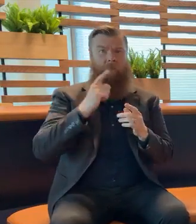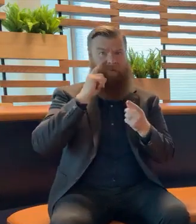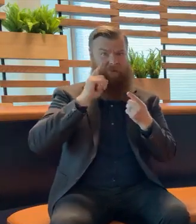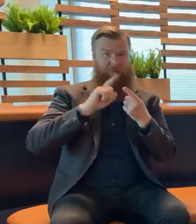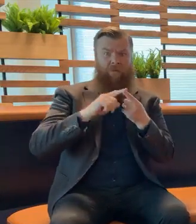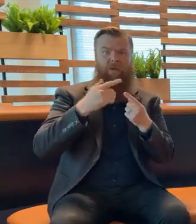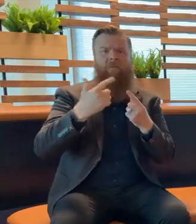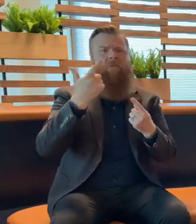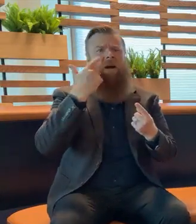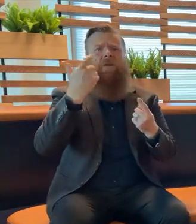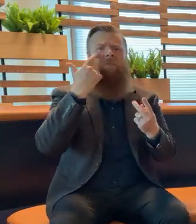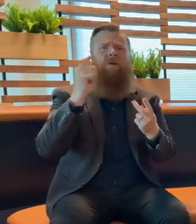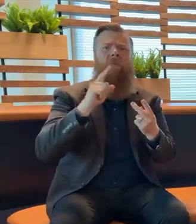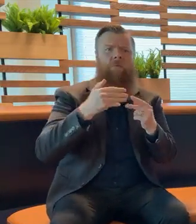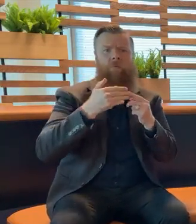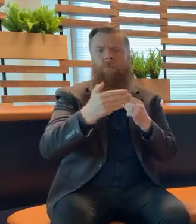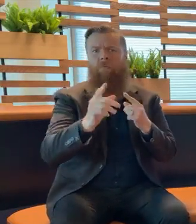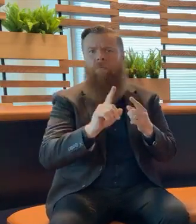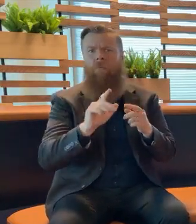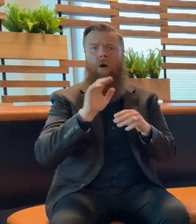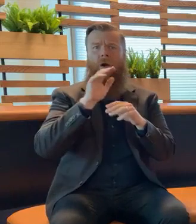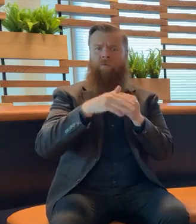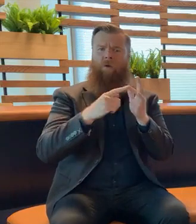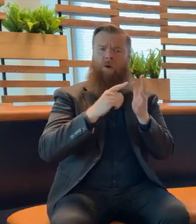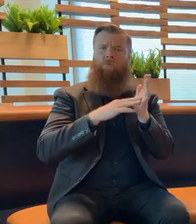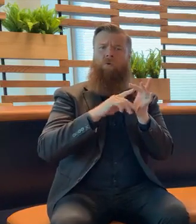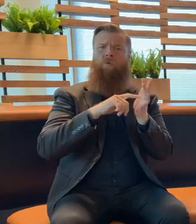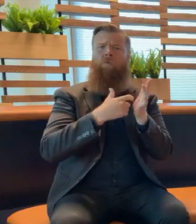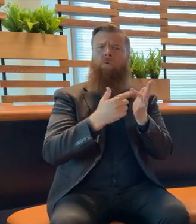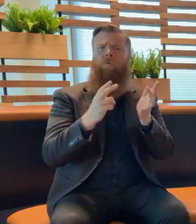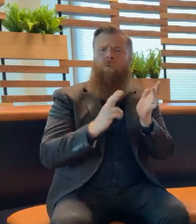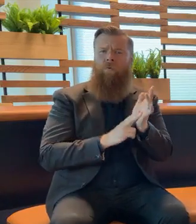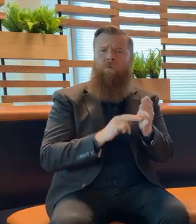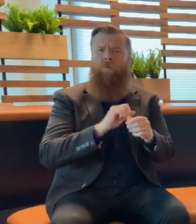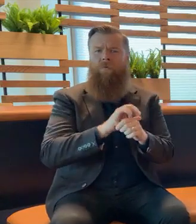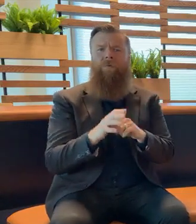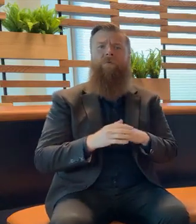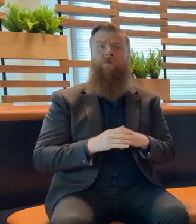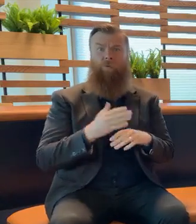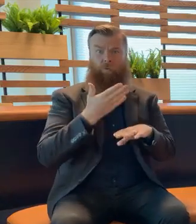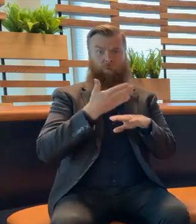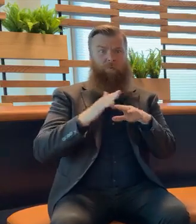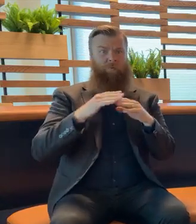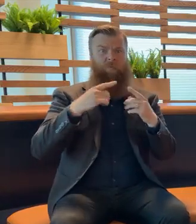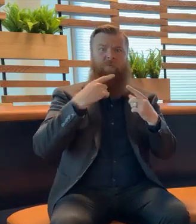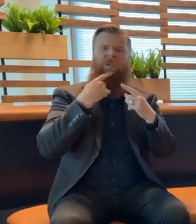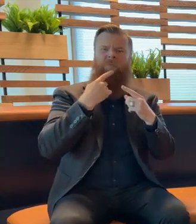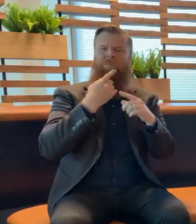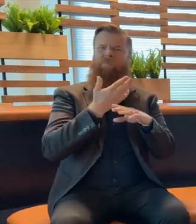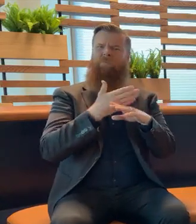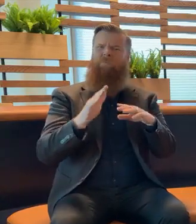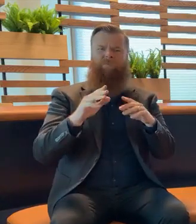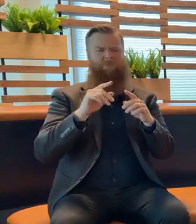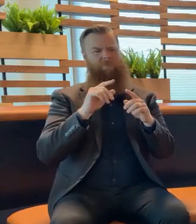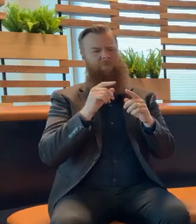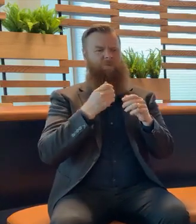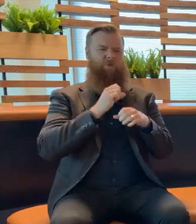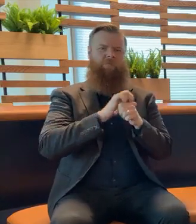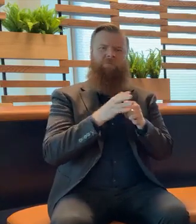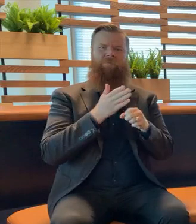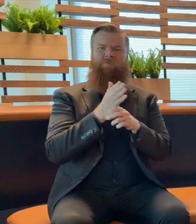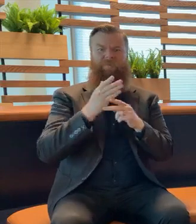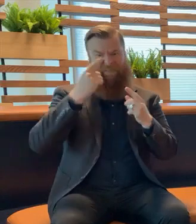this new variant, Omicron, a new type of the SARS-CoV-2 virus, which causes